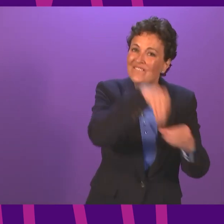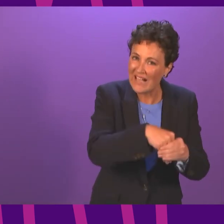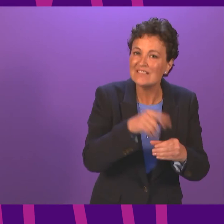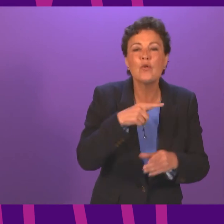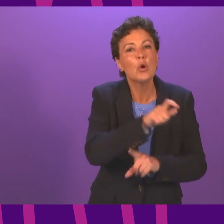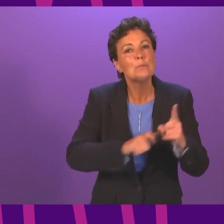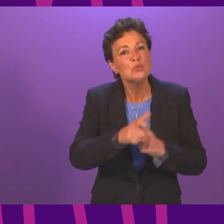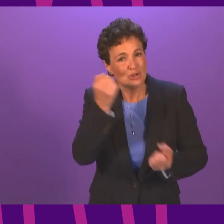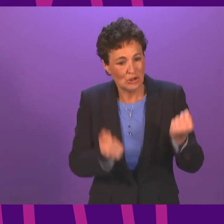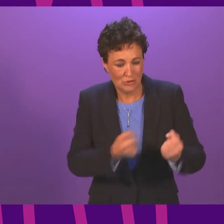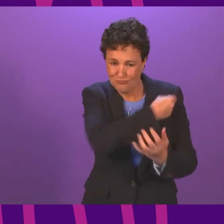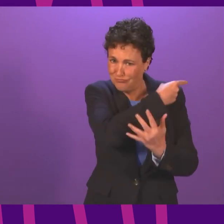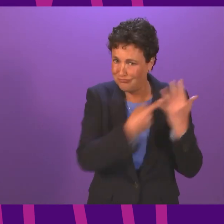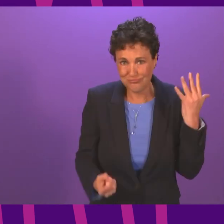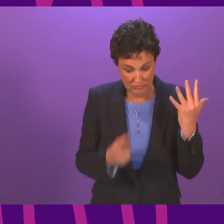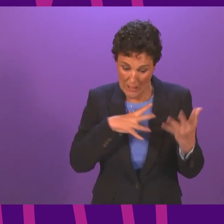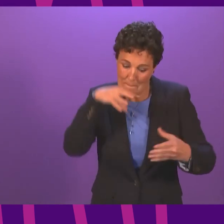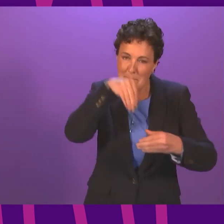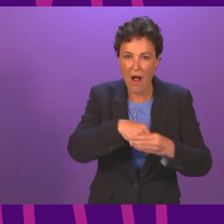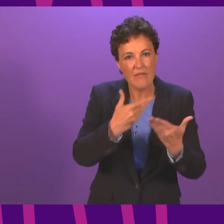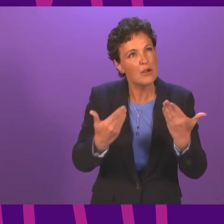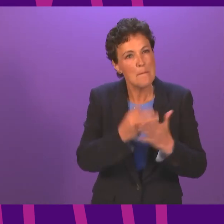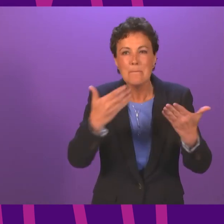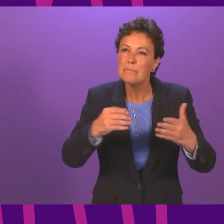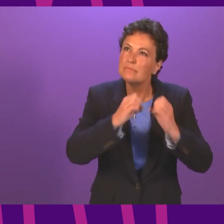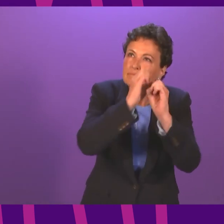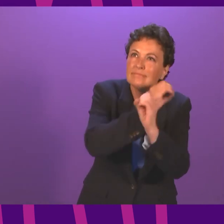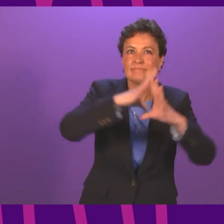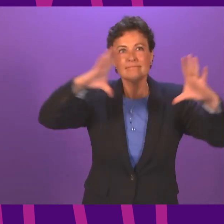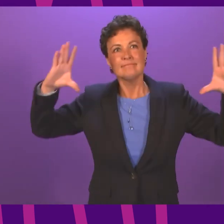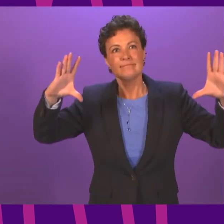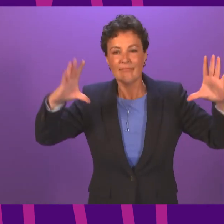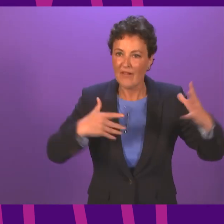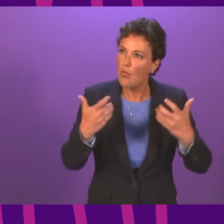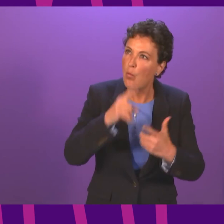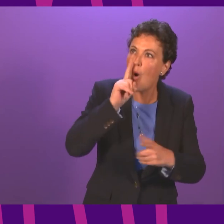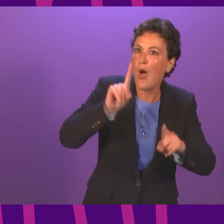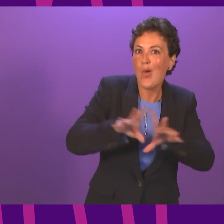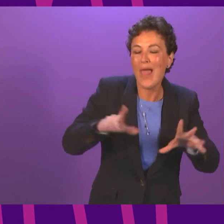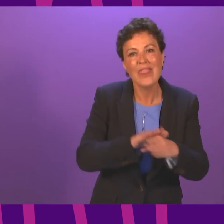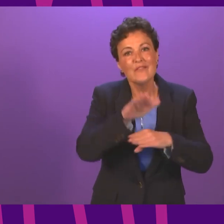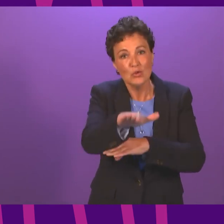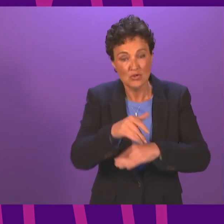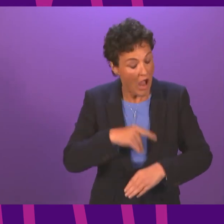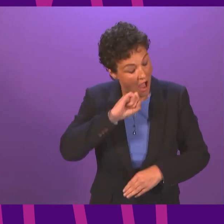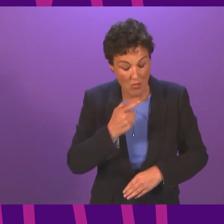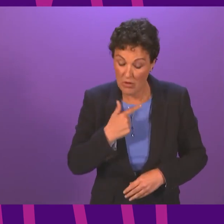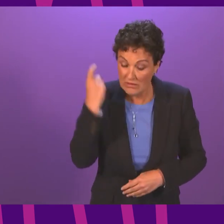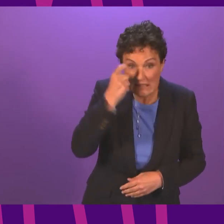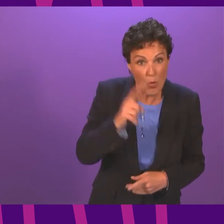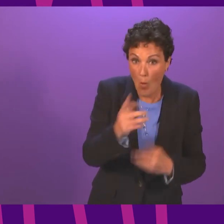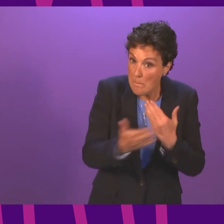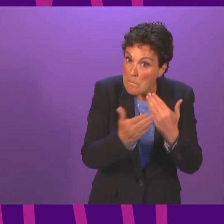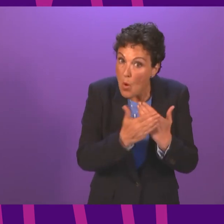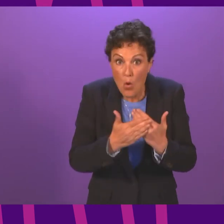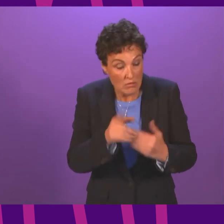justice all of these things are part of a picture a step forward if you like so I will look at what more we can do and I